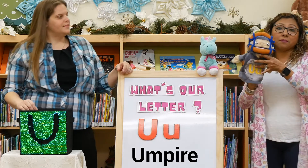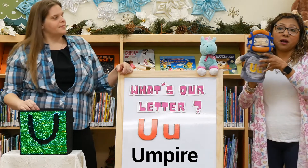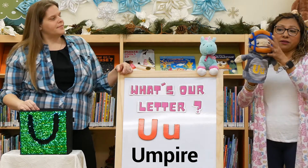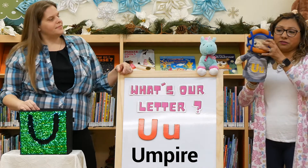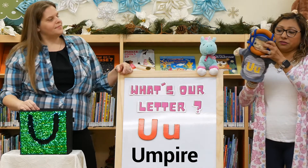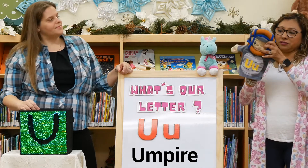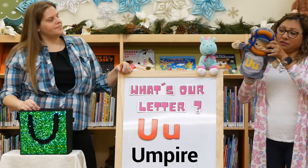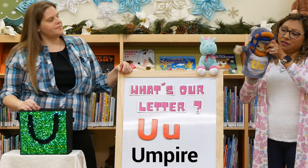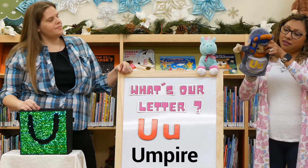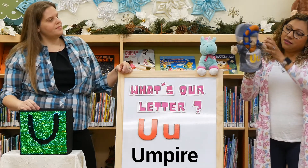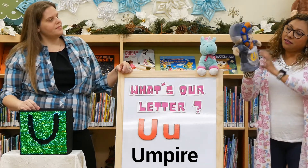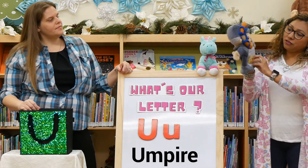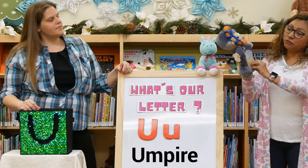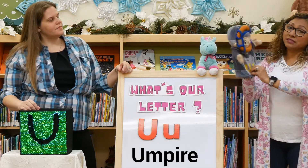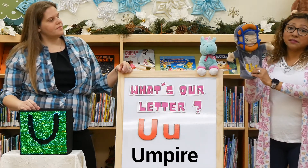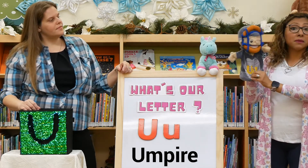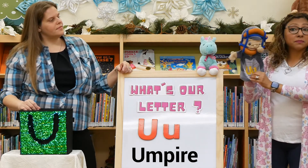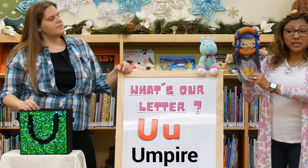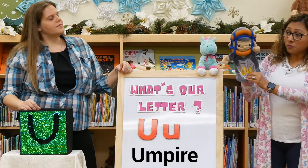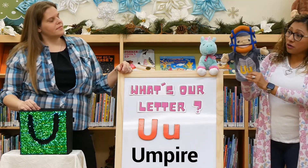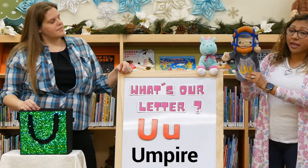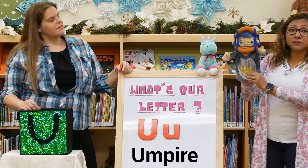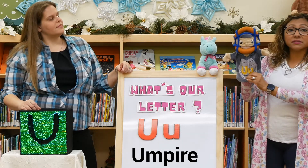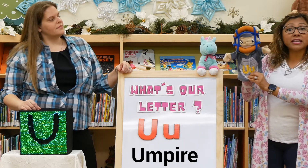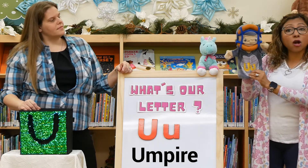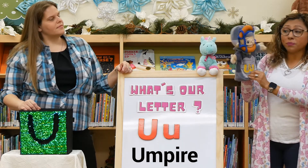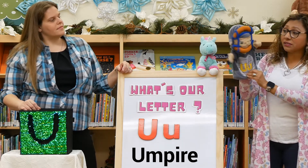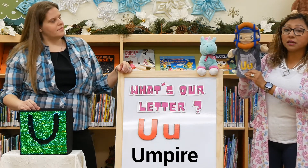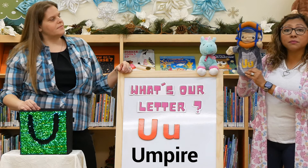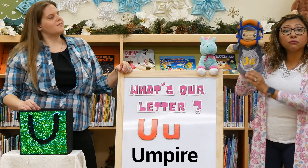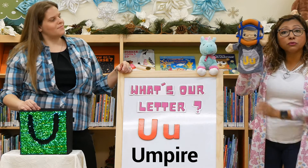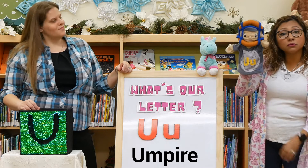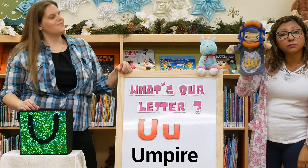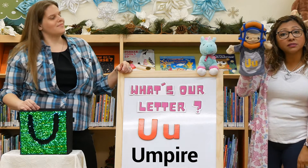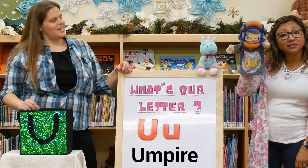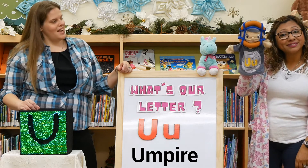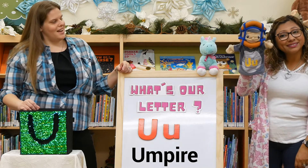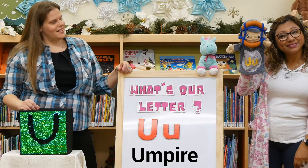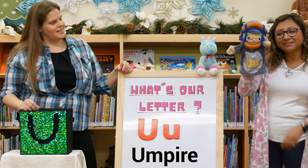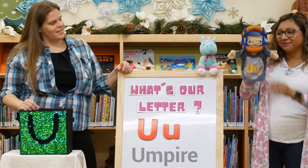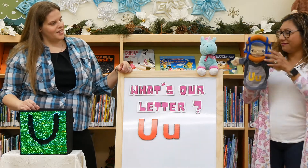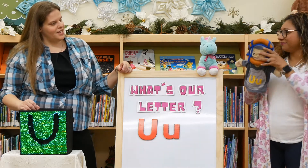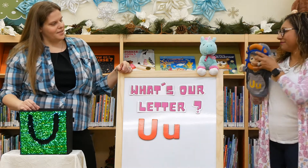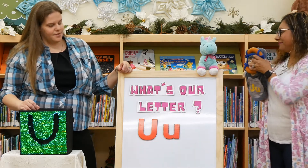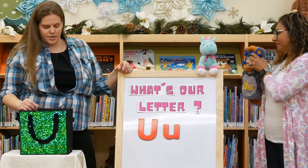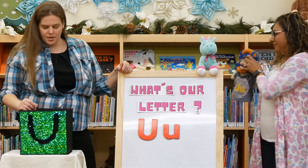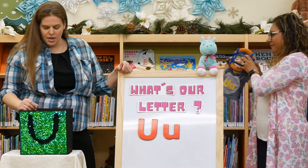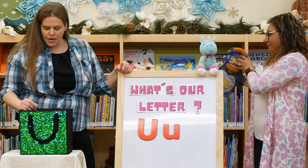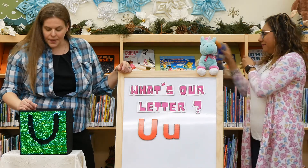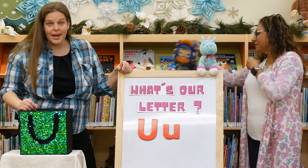Umpires. You see them at baseball games. They help us keep the rules. Yeah. How cute. All right.